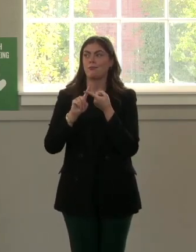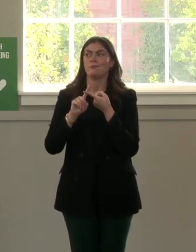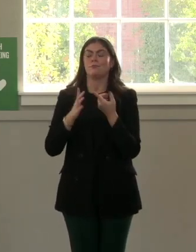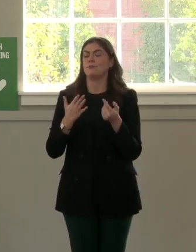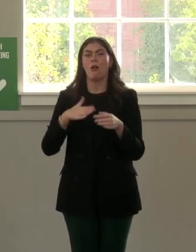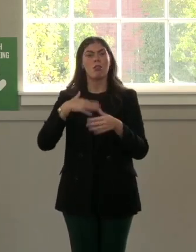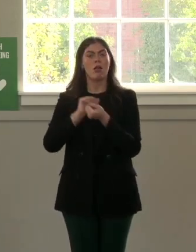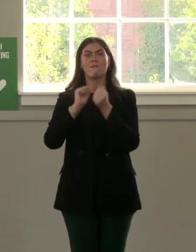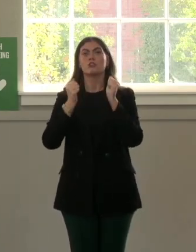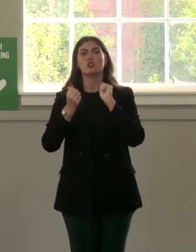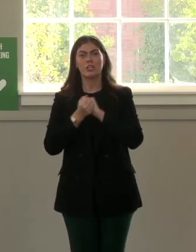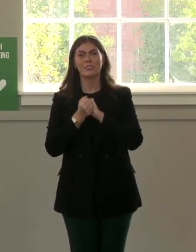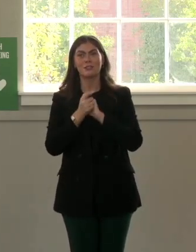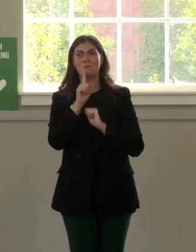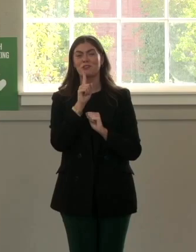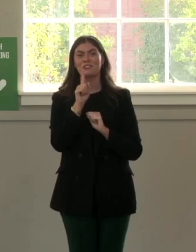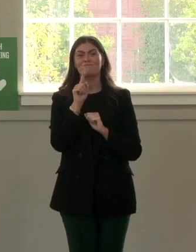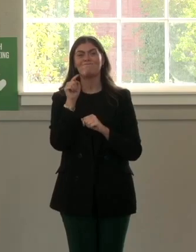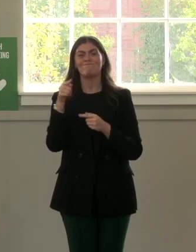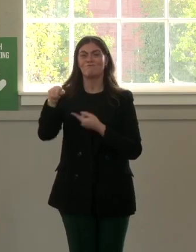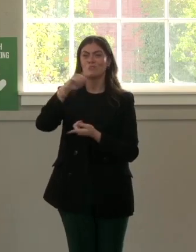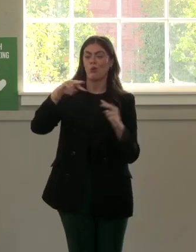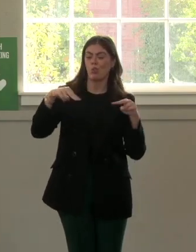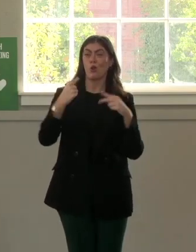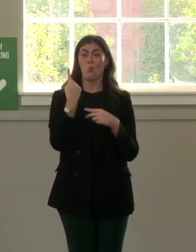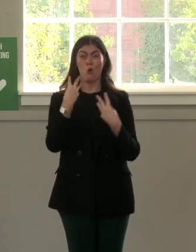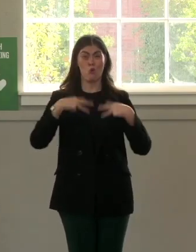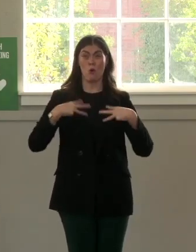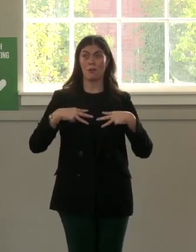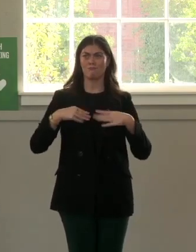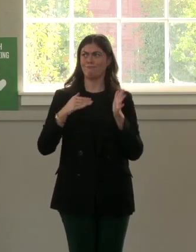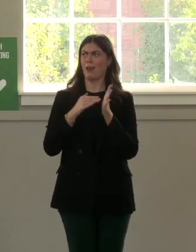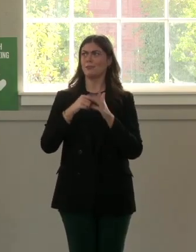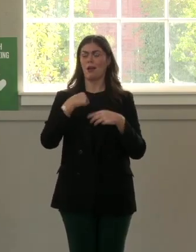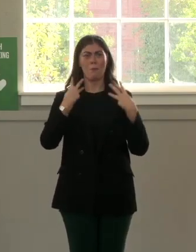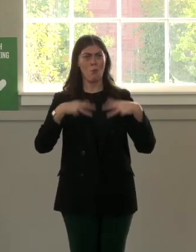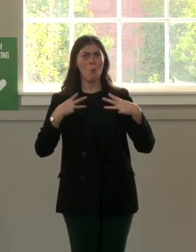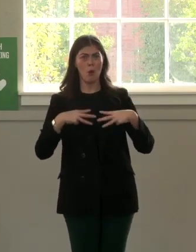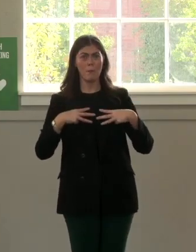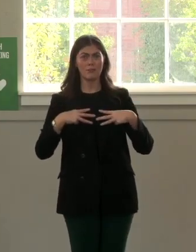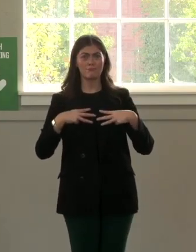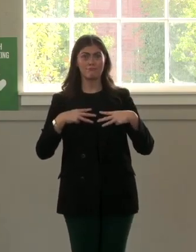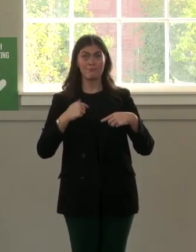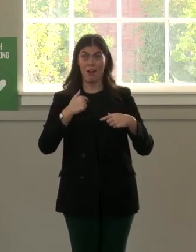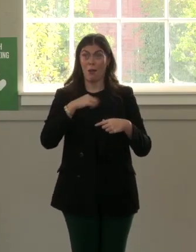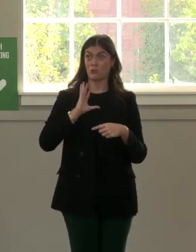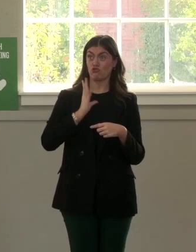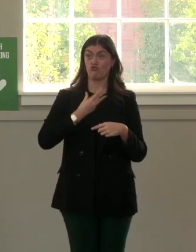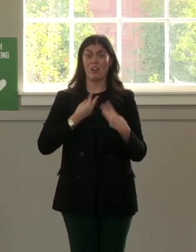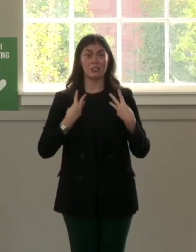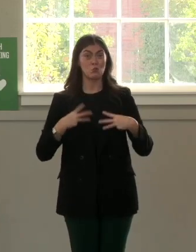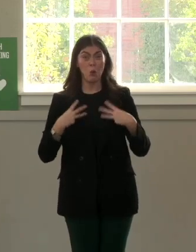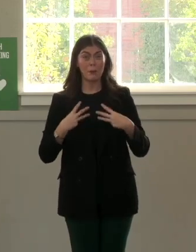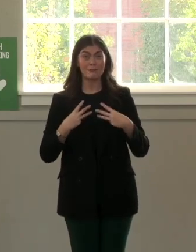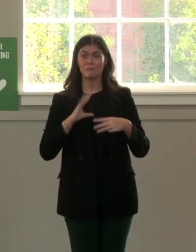But you're looking at one woman standing up here. I am a woman that had a trans experience. I've always known